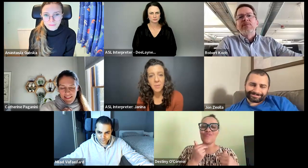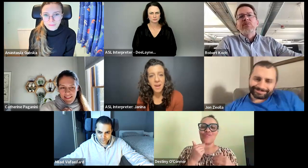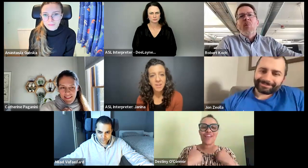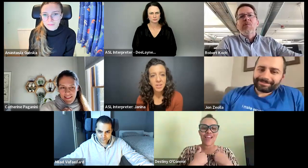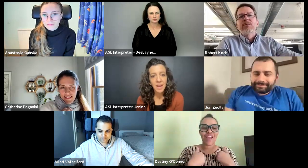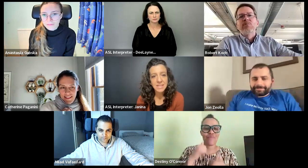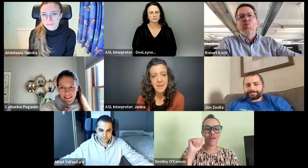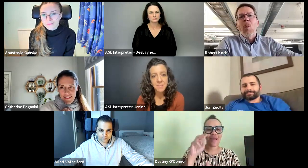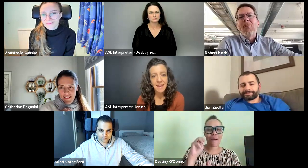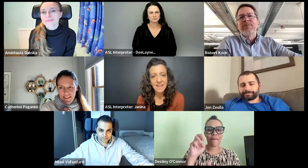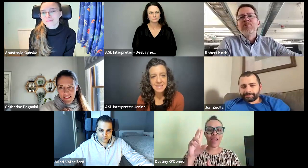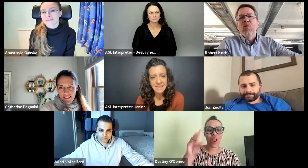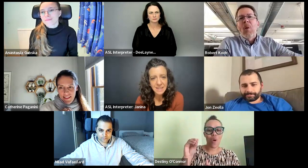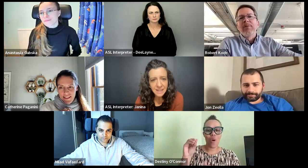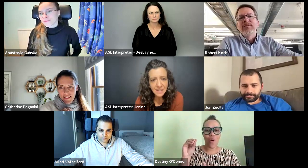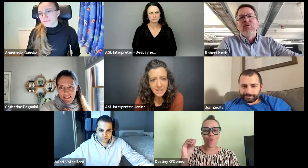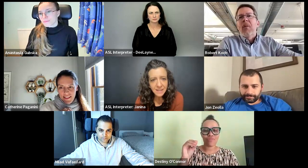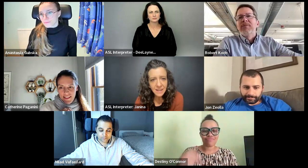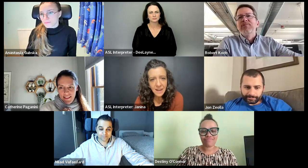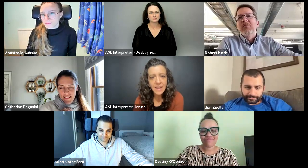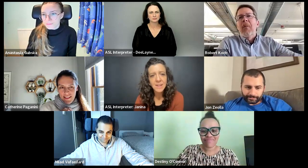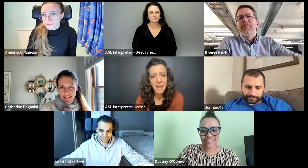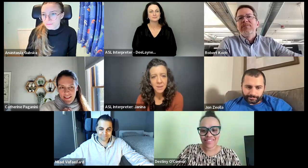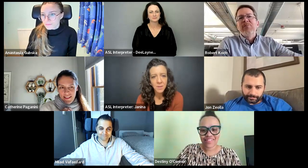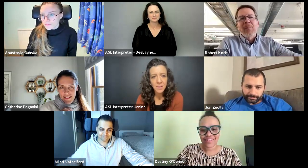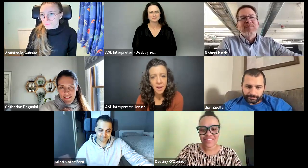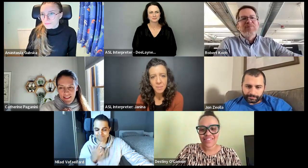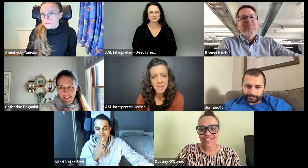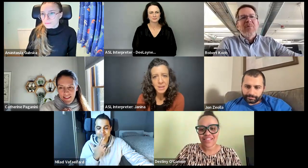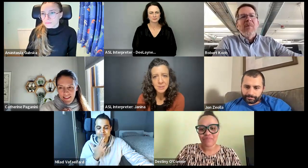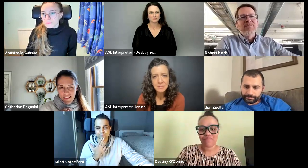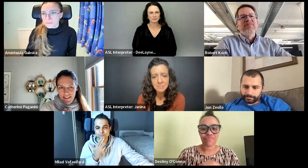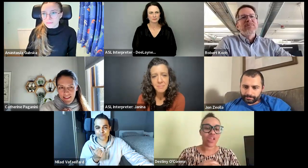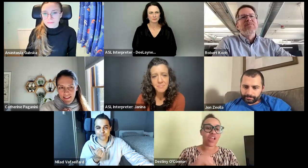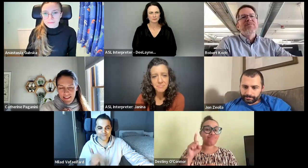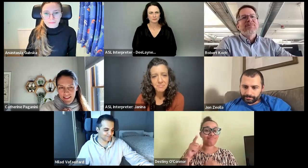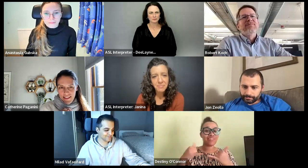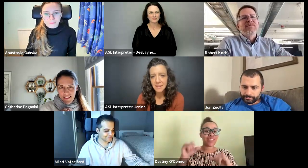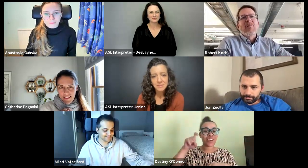And now we have a new S-M-A-S-T, a little animal, Armadillo.